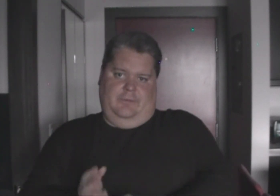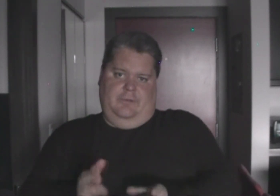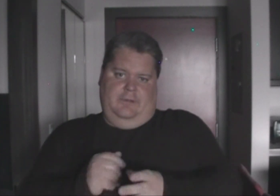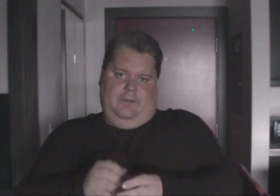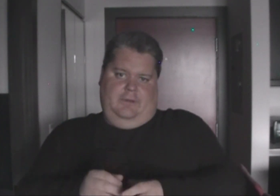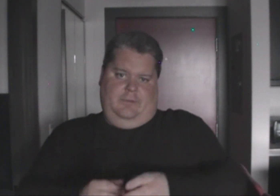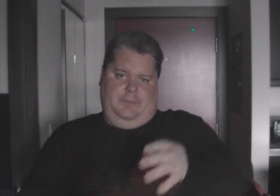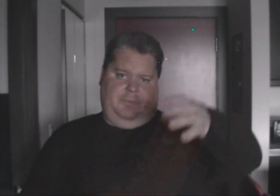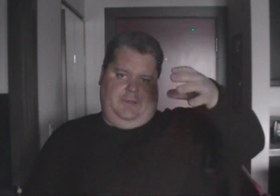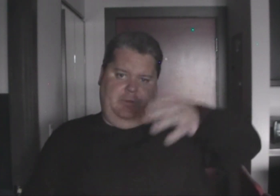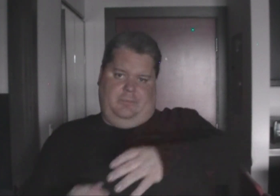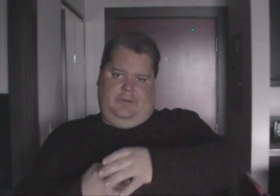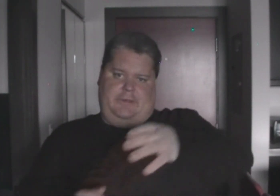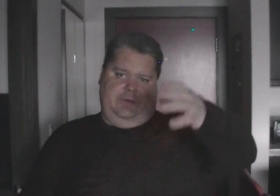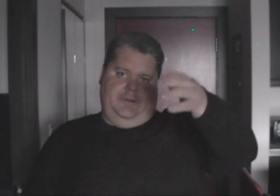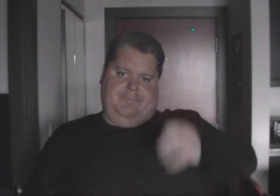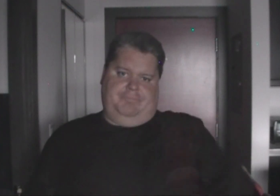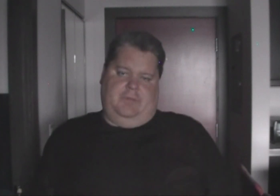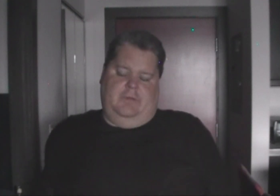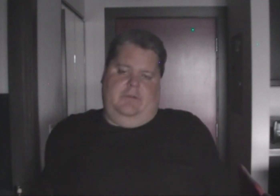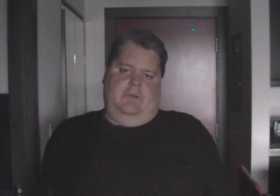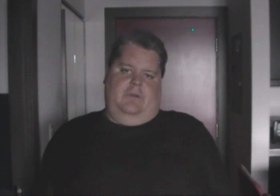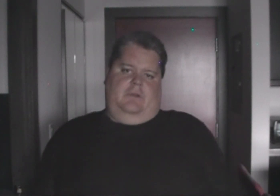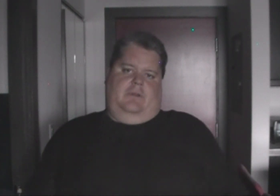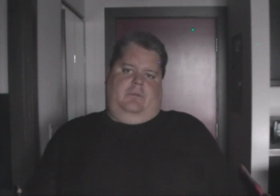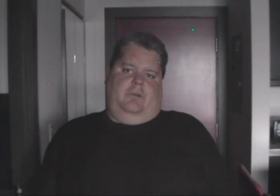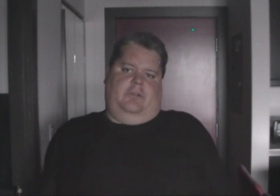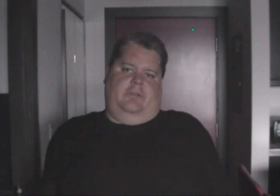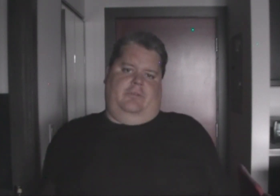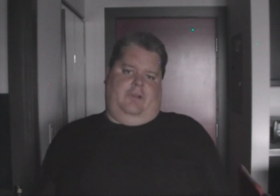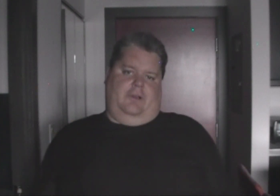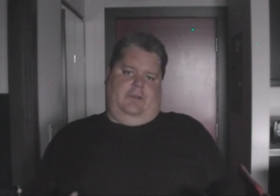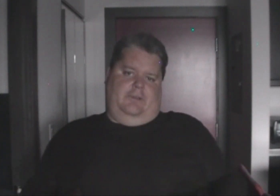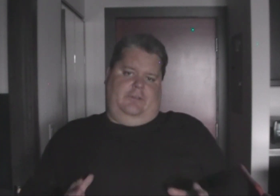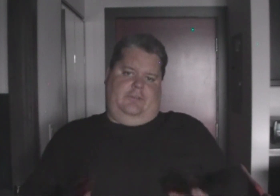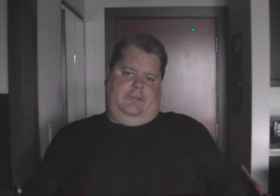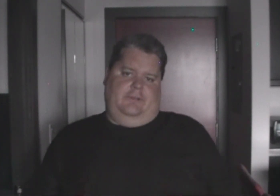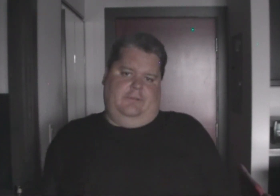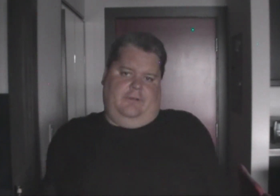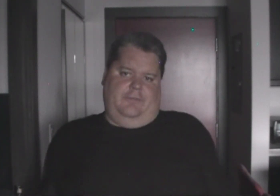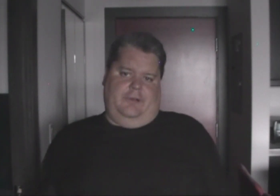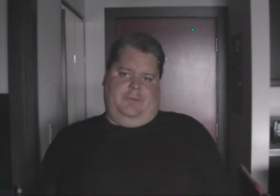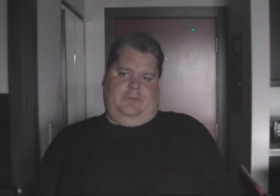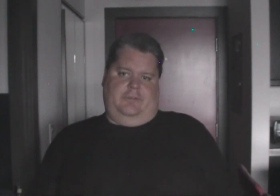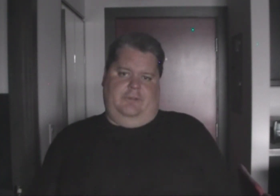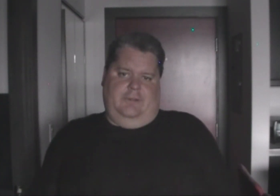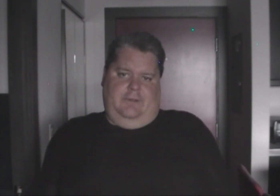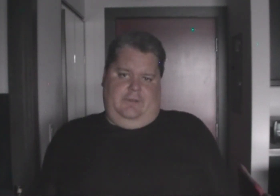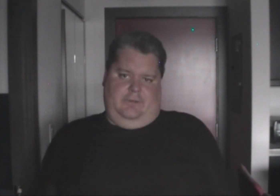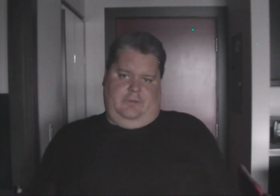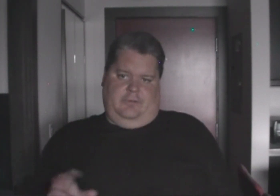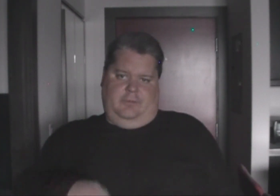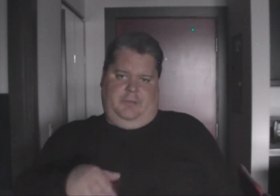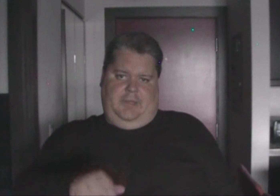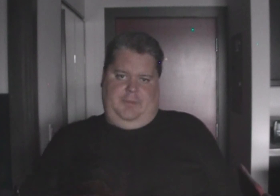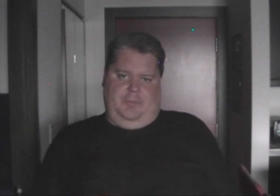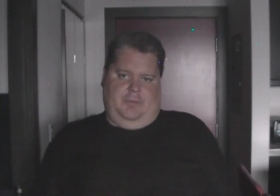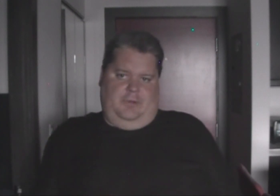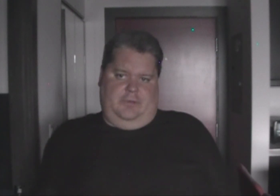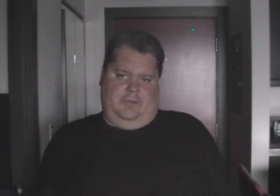when I planned out my, uh, personal vlog list of all topics, those, there's going to be gaming memories of